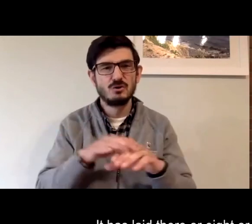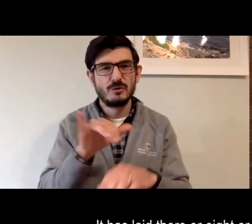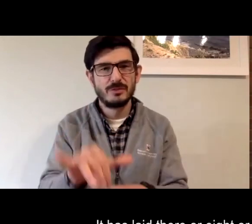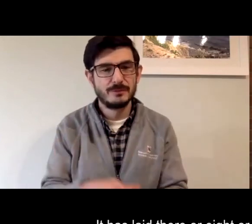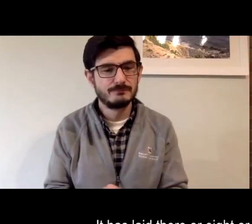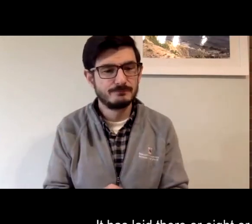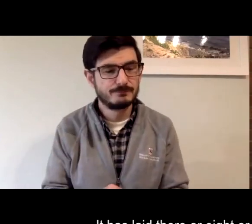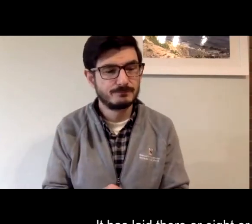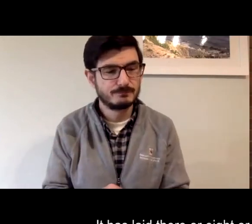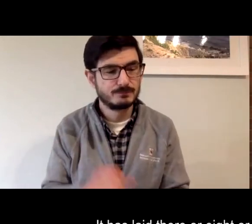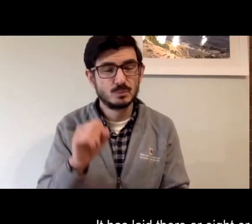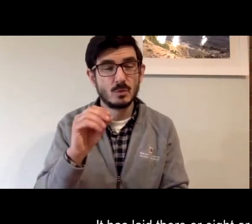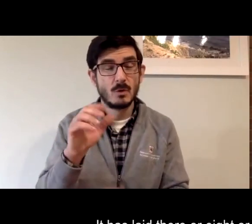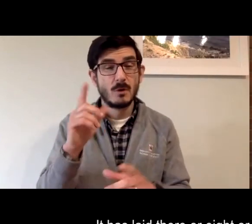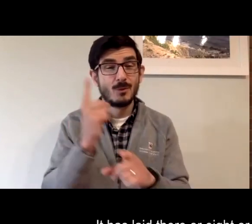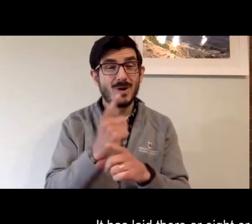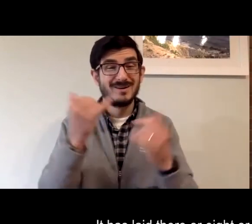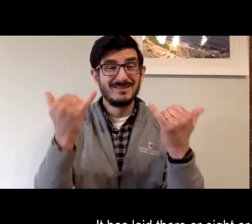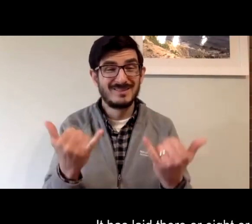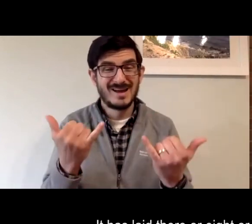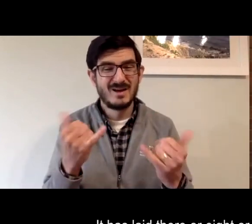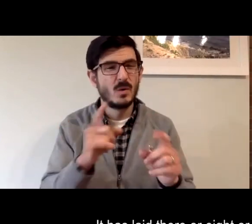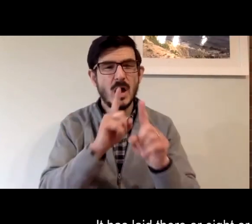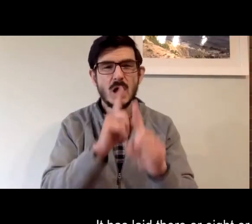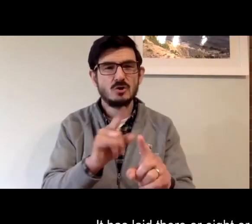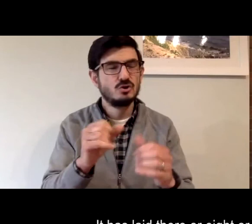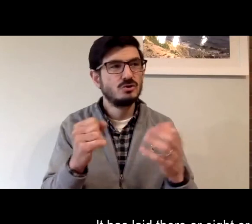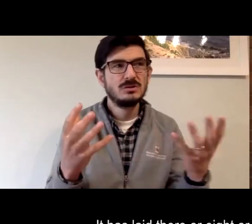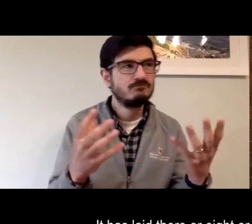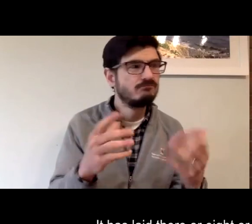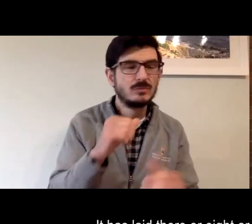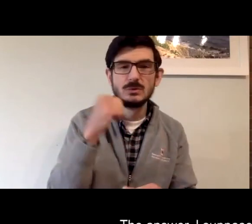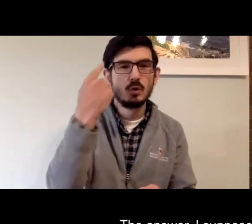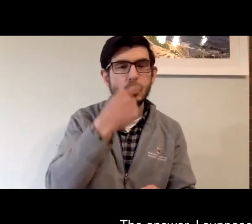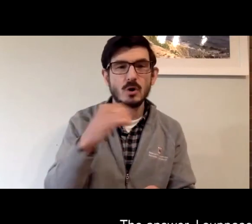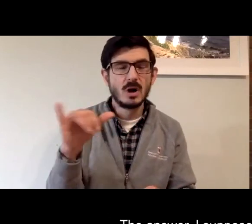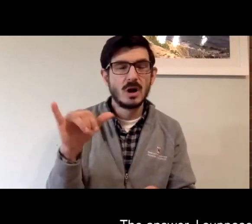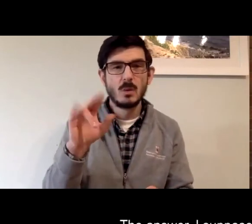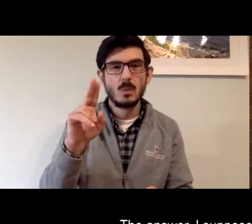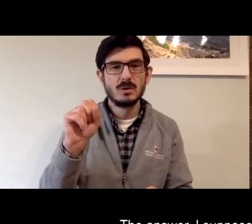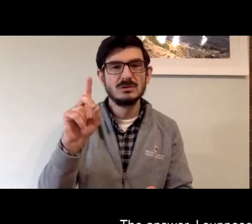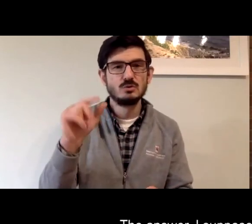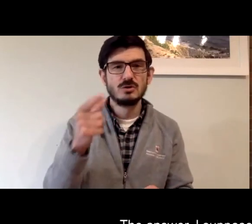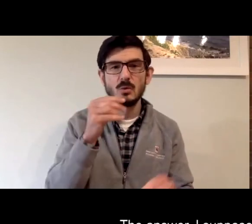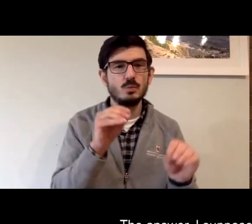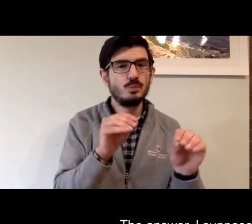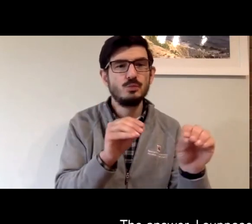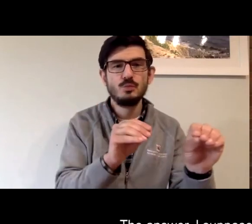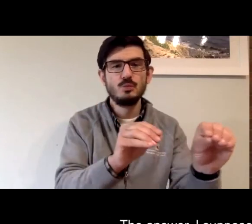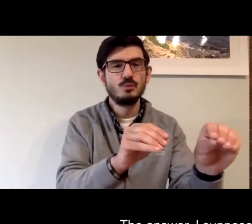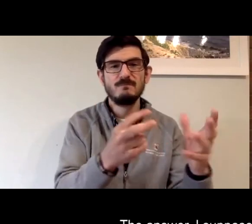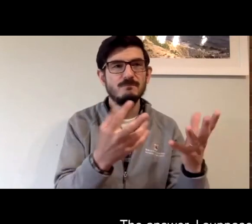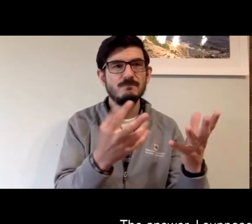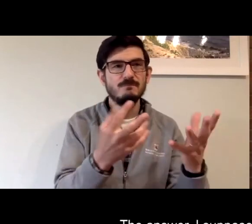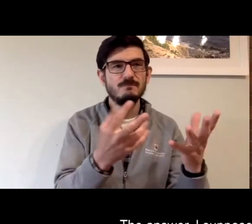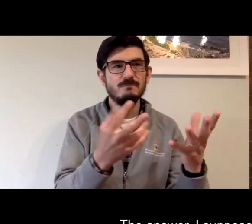it laid there for eight or nine years. They finally decided that there was nothing that was going to be done. And so the answer, I suppose, is it does